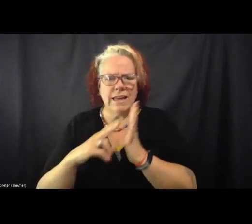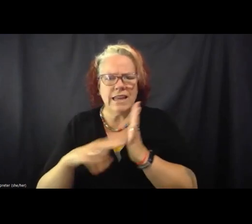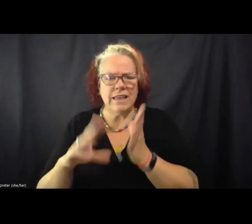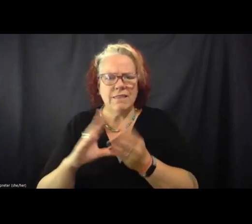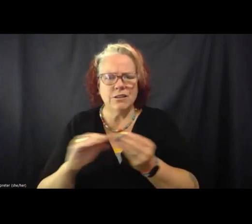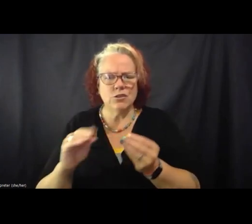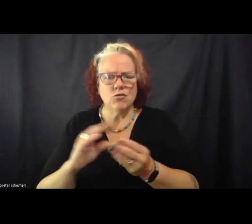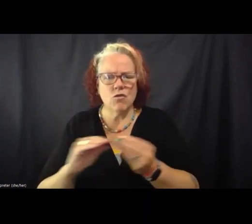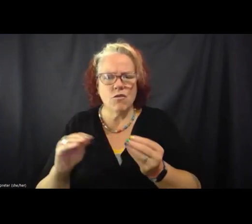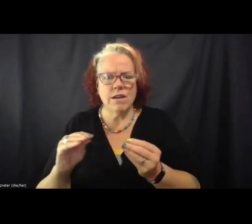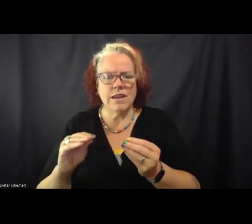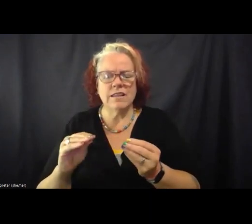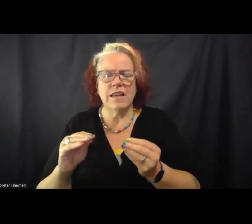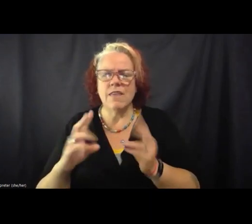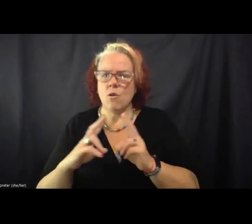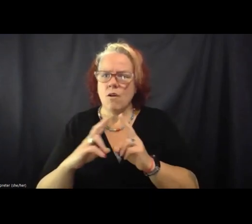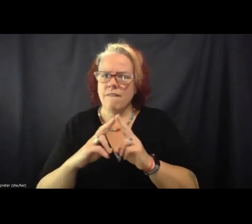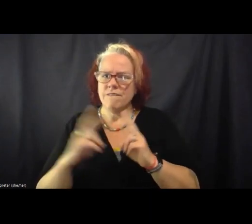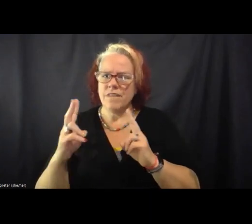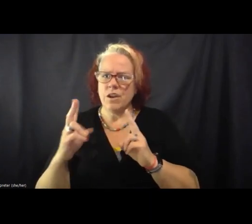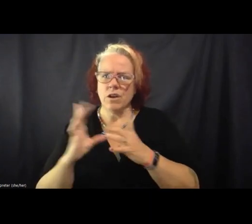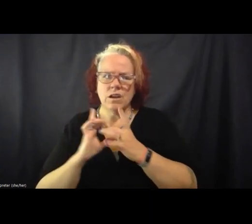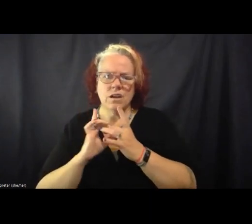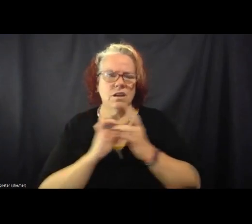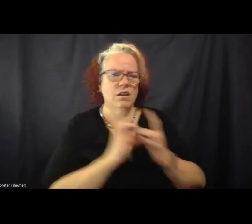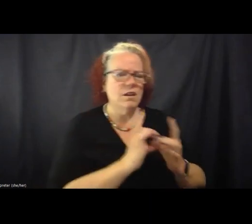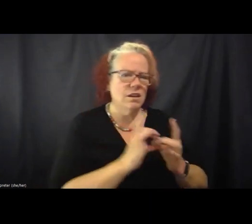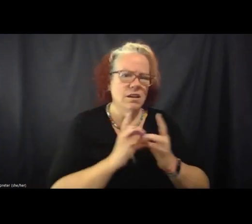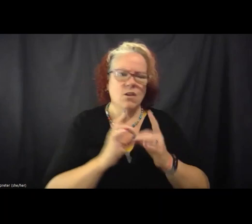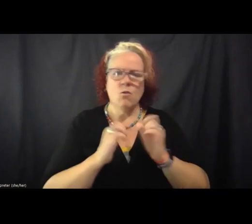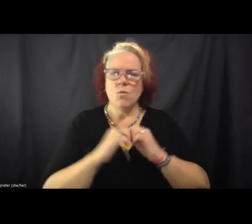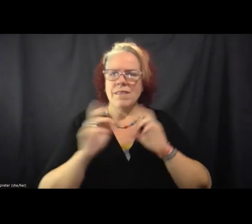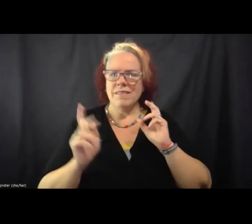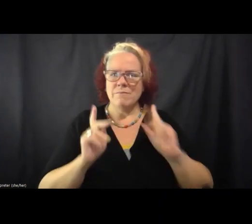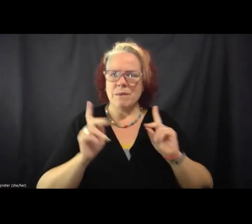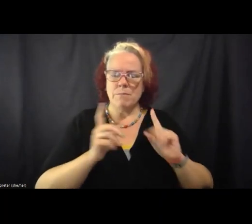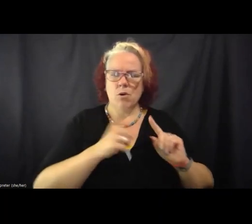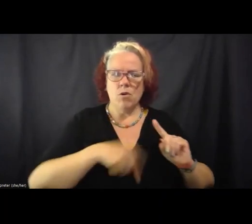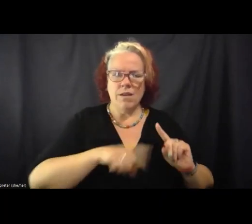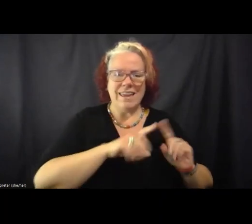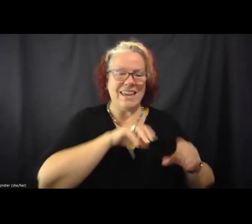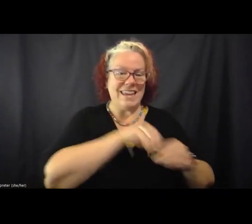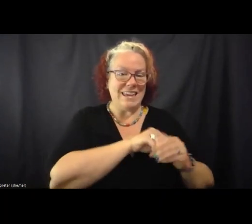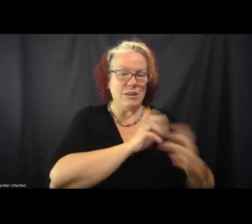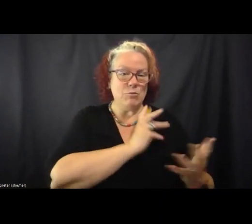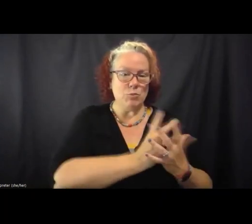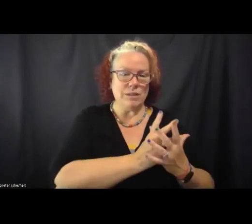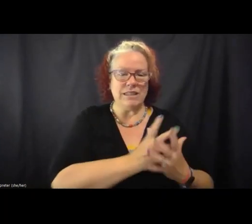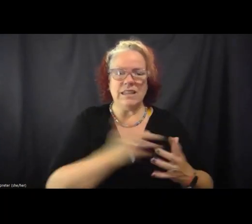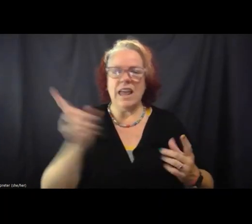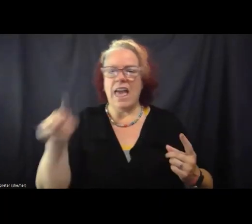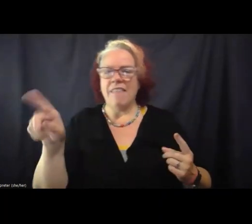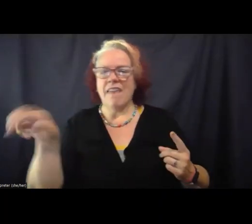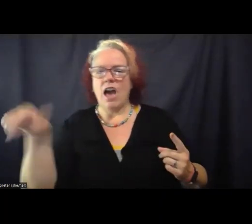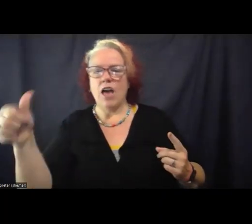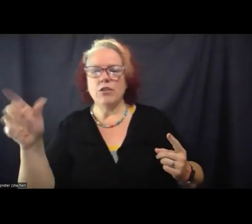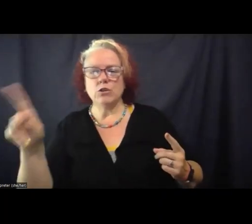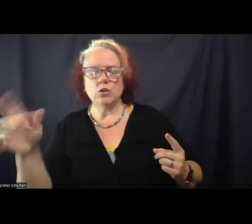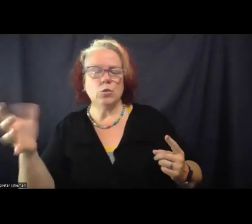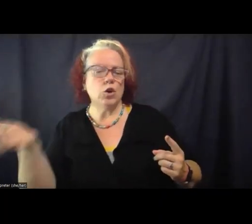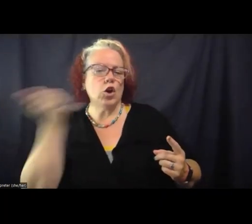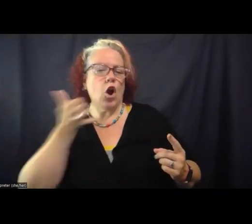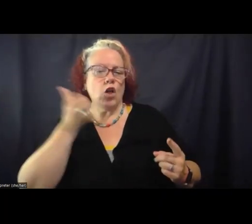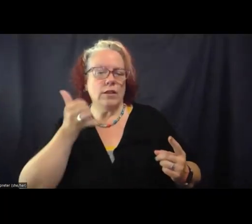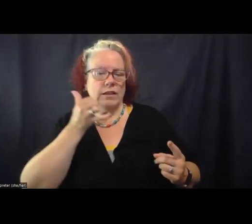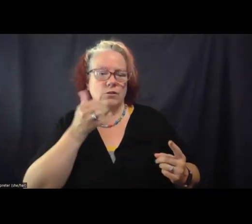people who were incarcerated in the region and their loved ones on the outside who would call in. So they were politicized by that experience